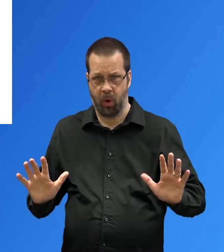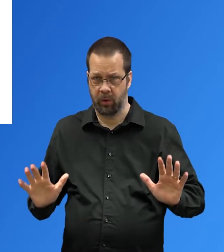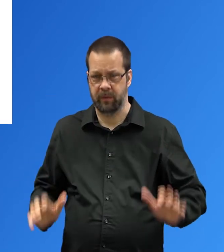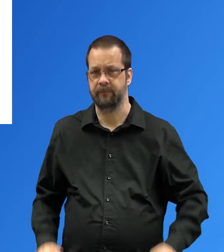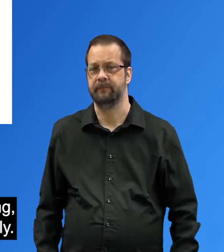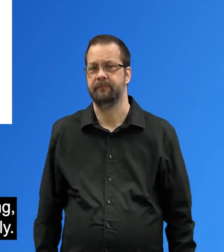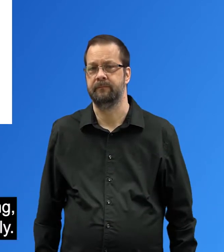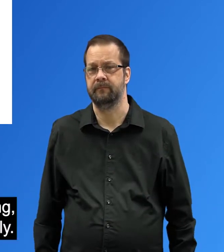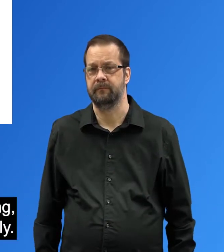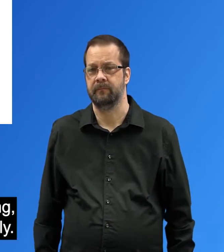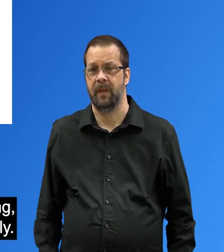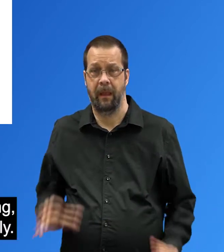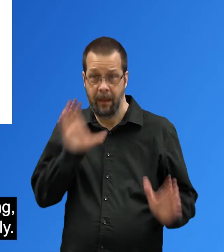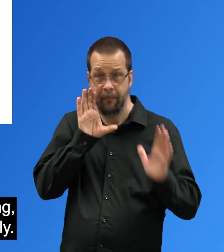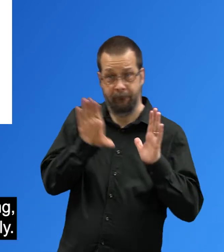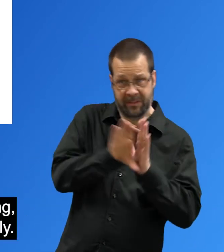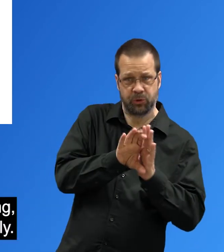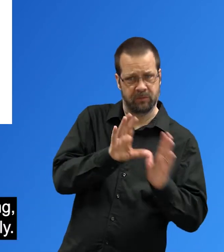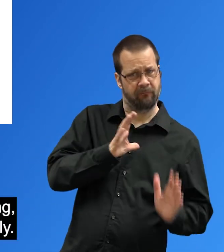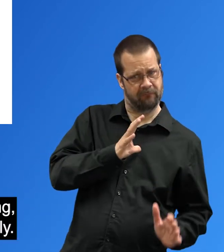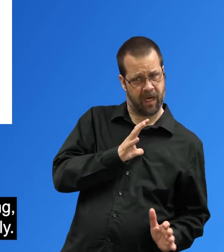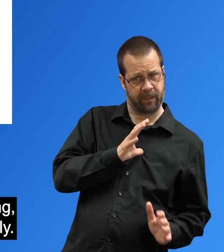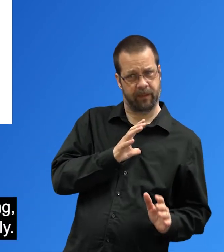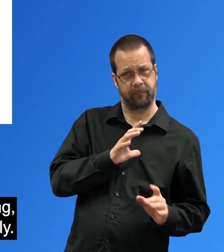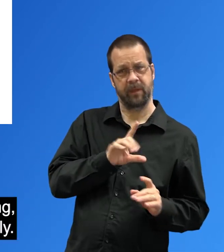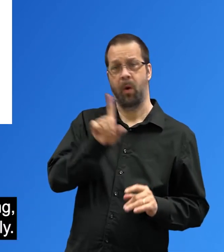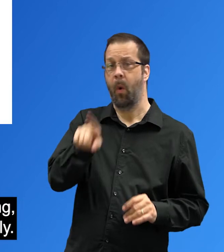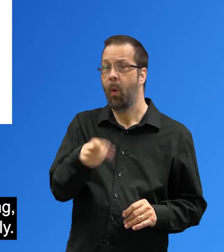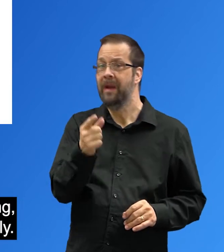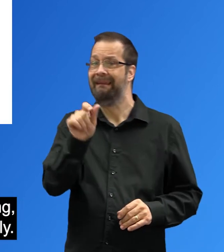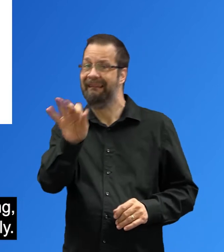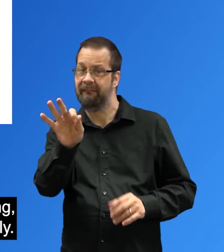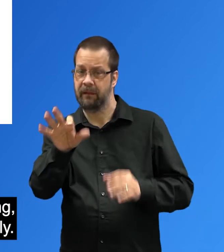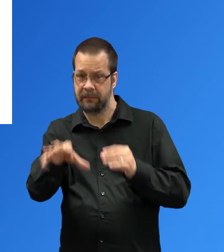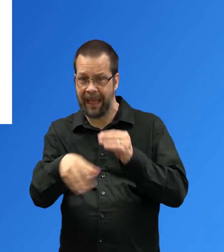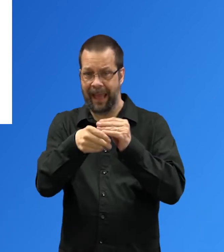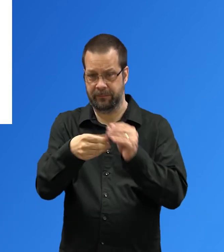Graphics should add meaning rather than be decorative only